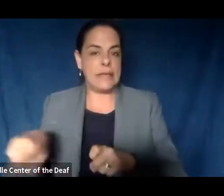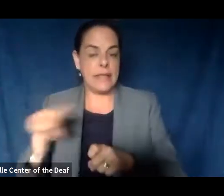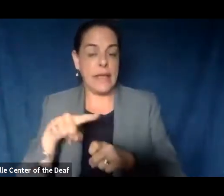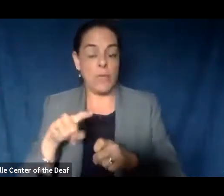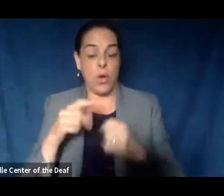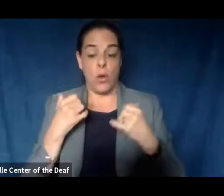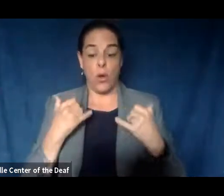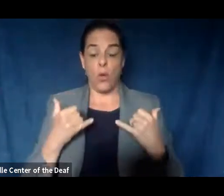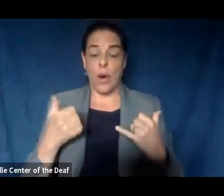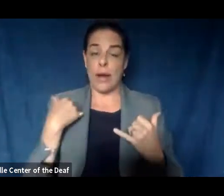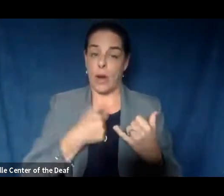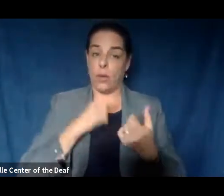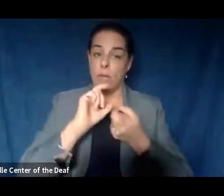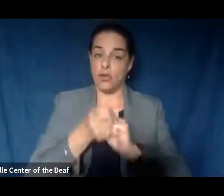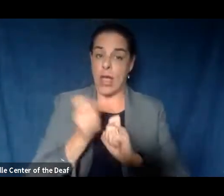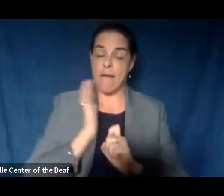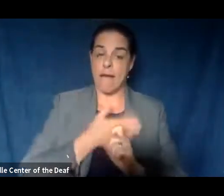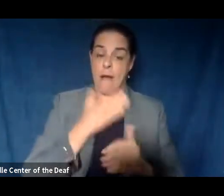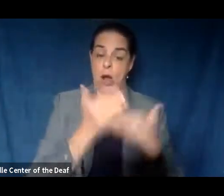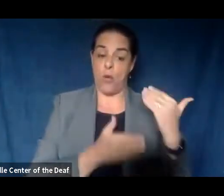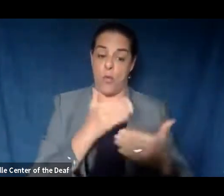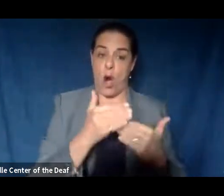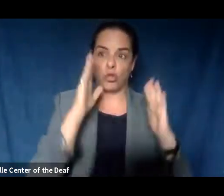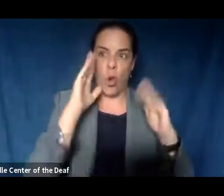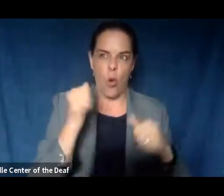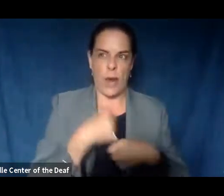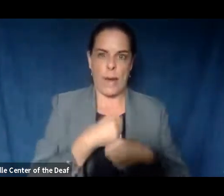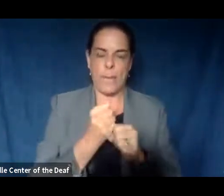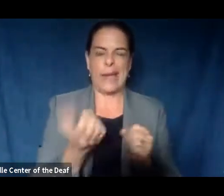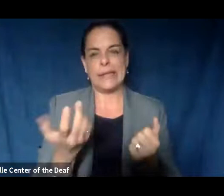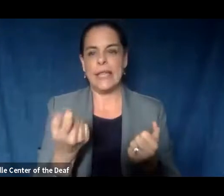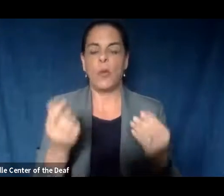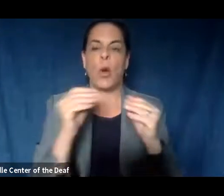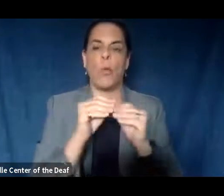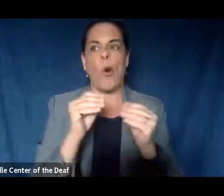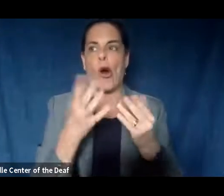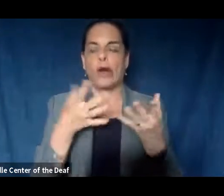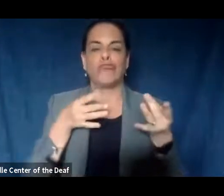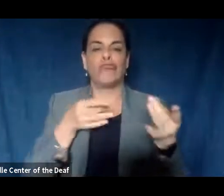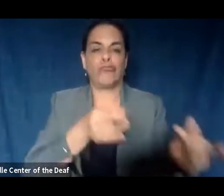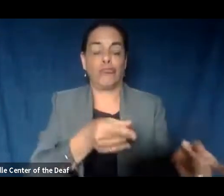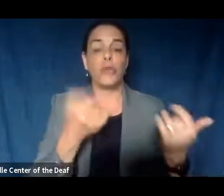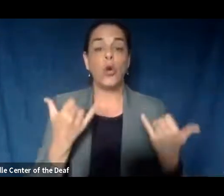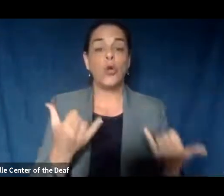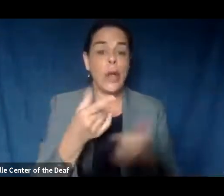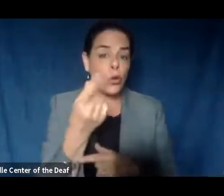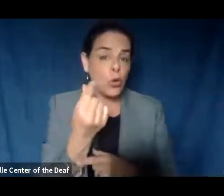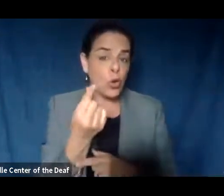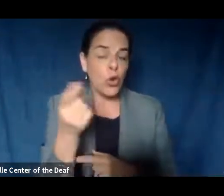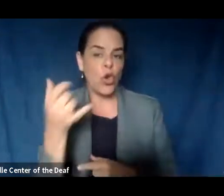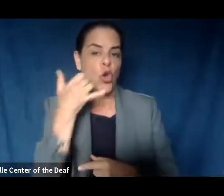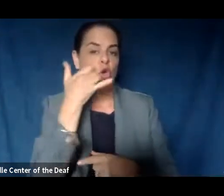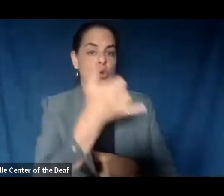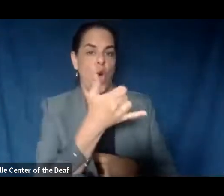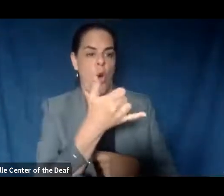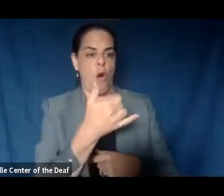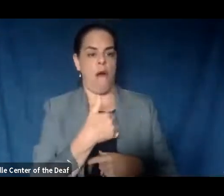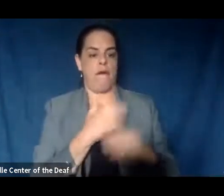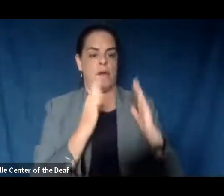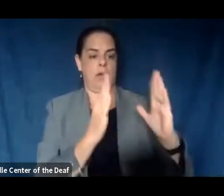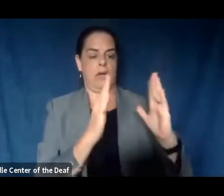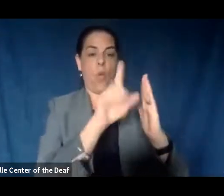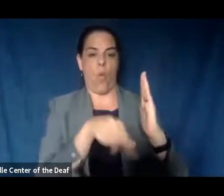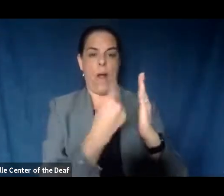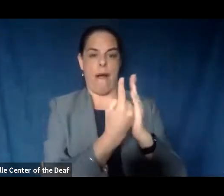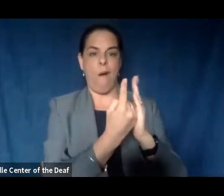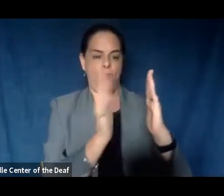we're actually changing our process, hopefully to make it a little more user-friendly. So, right now, what you do is you call and you get an hour of time to be